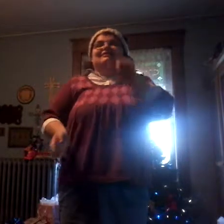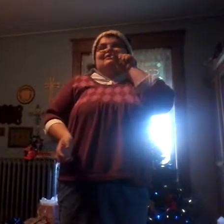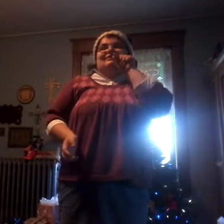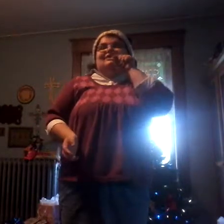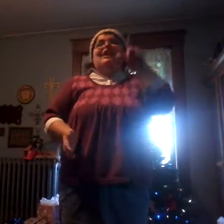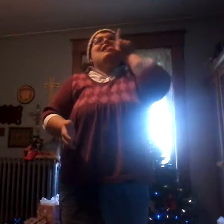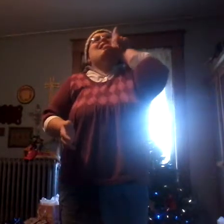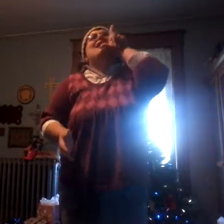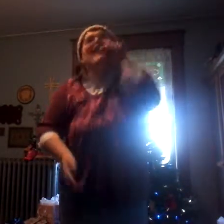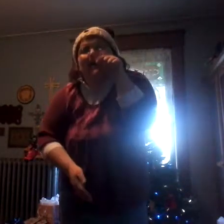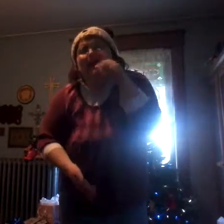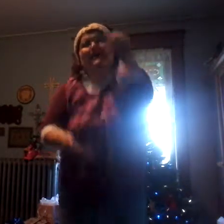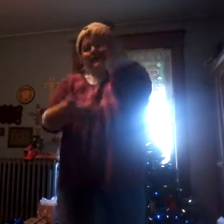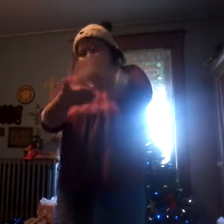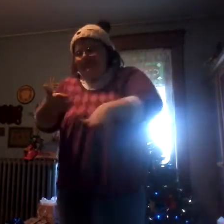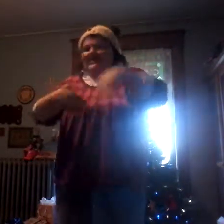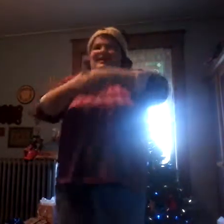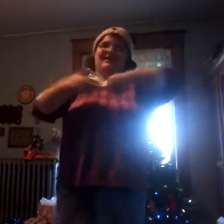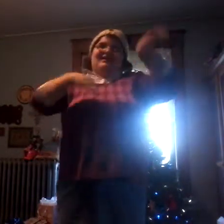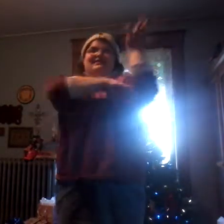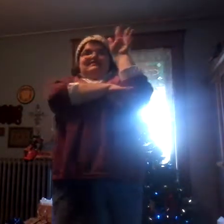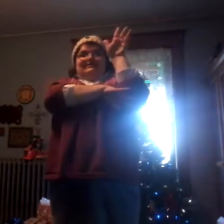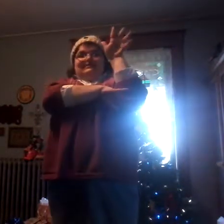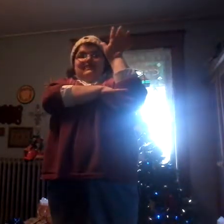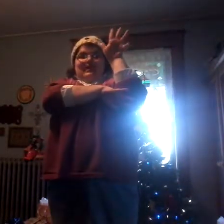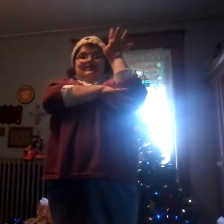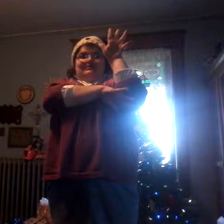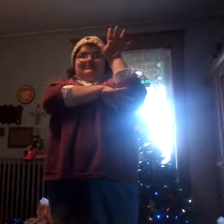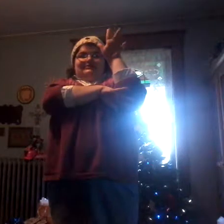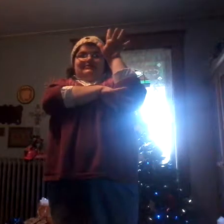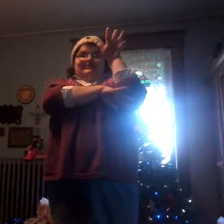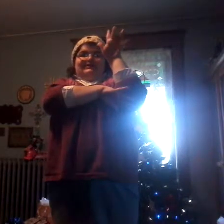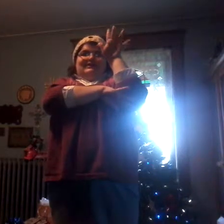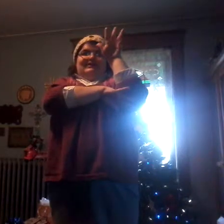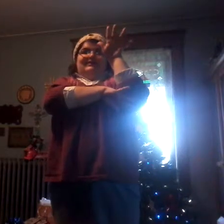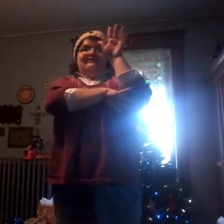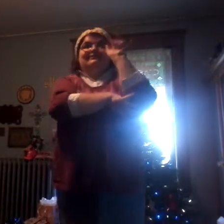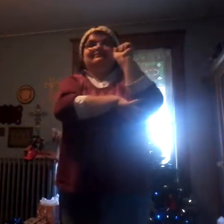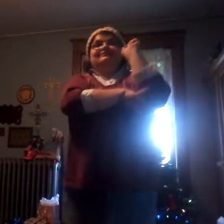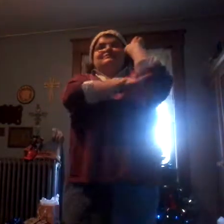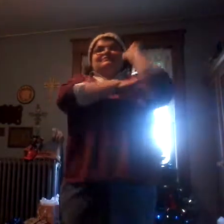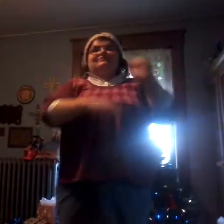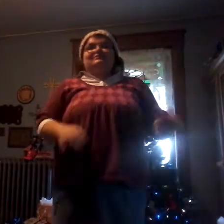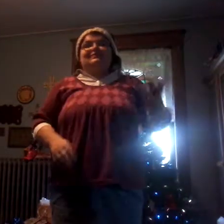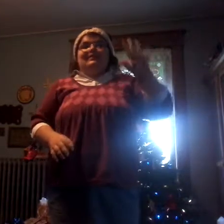two turtle doves and a partridge in a pear tree. On the seventh day of